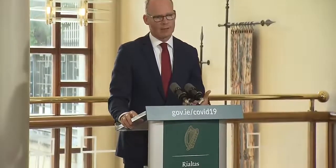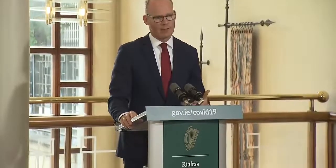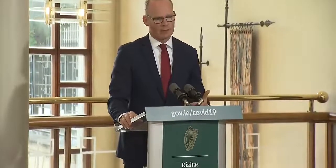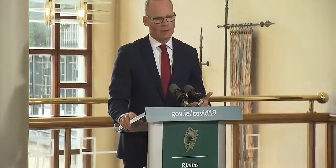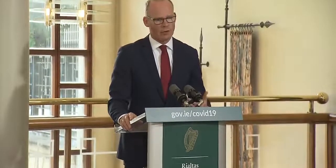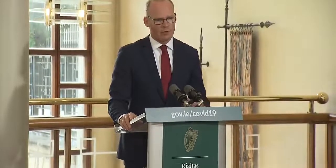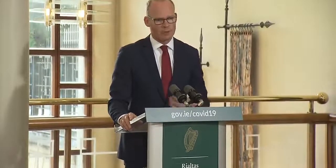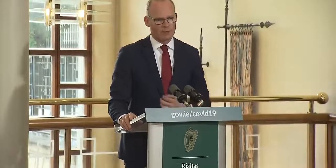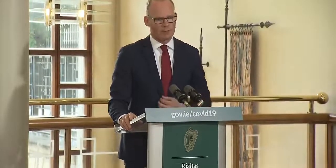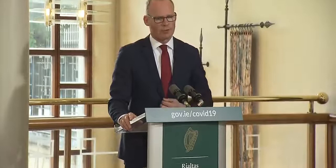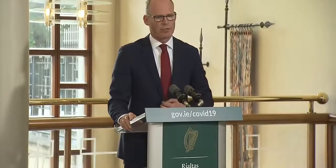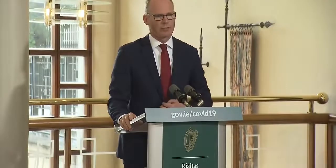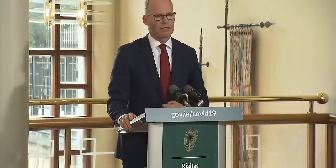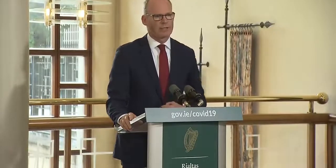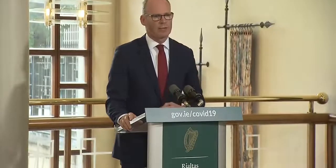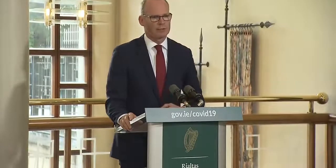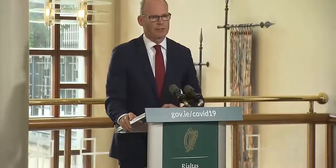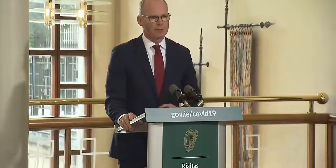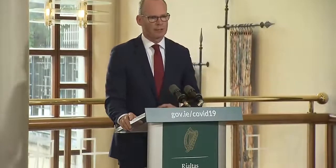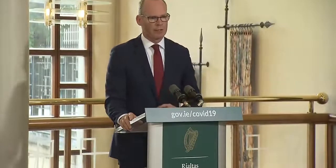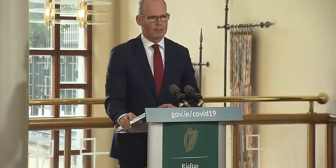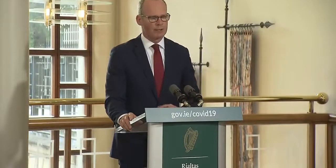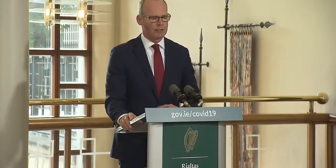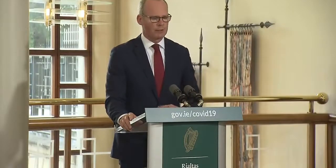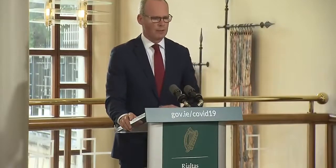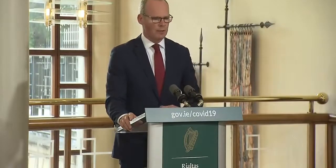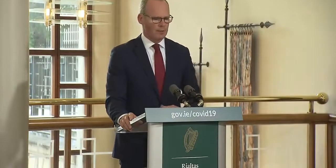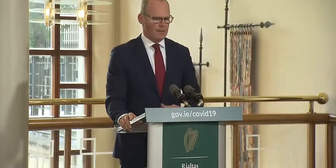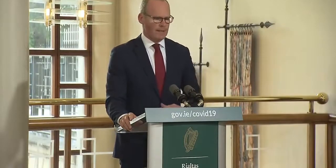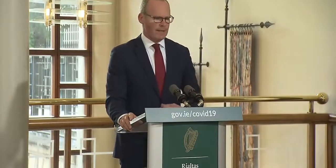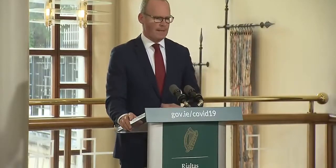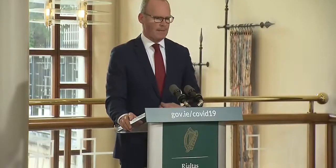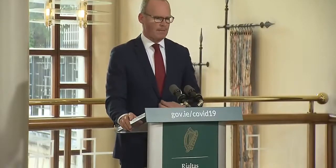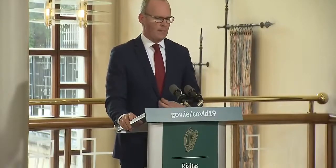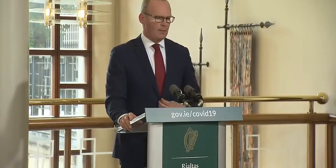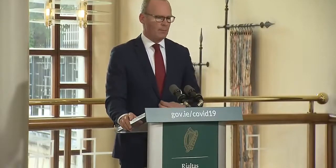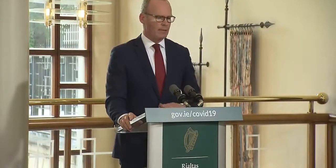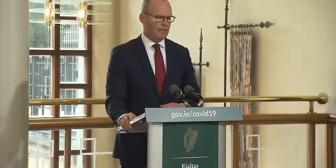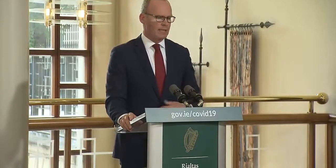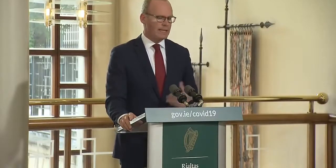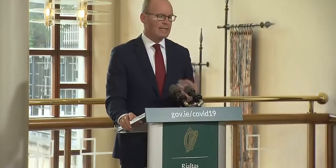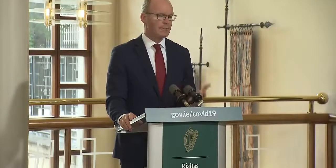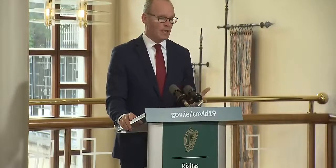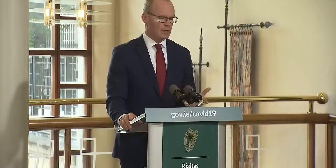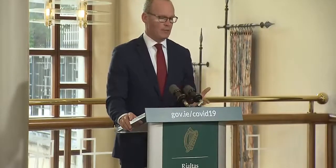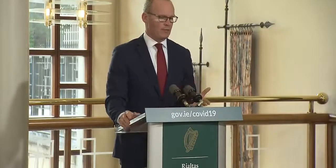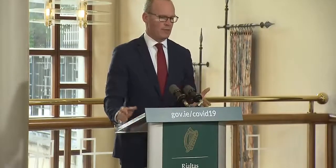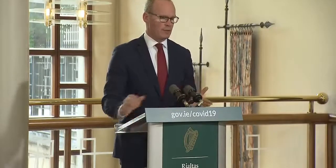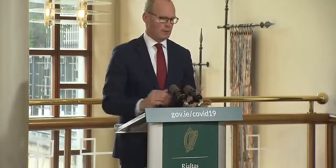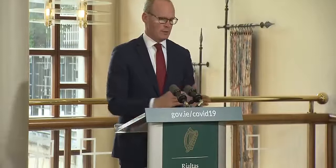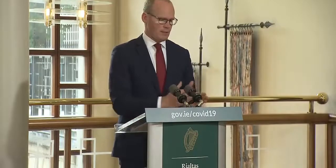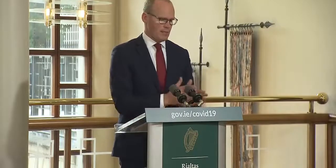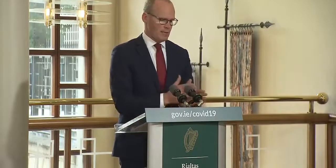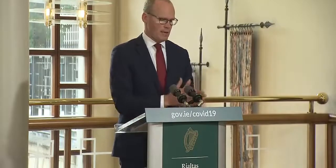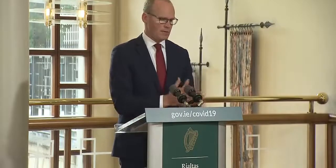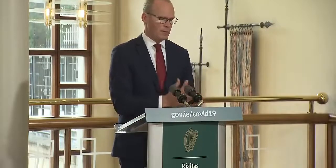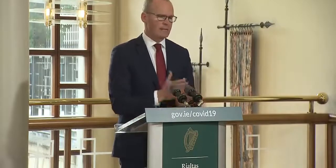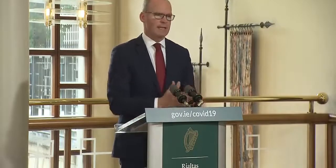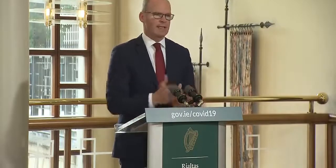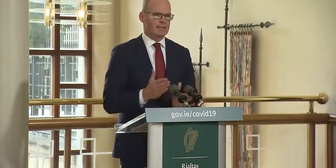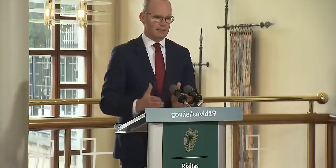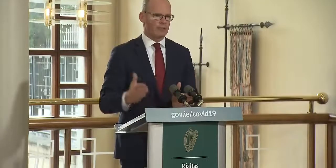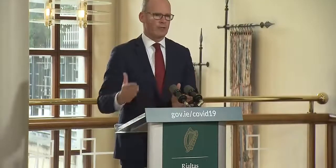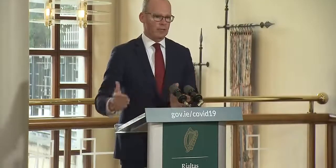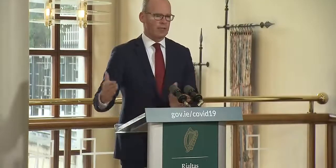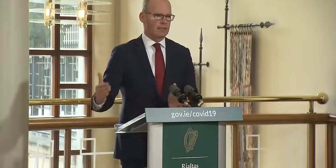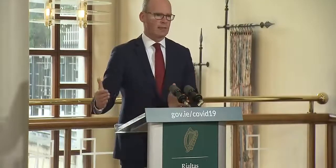why we're taking the cautious approach that we're taking which i think is the right thing to do um but it is possible of course as